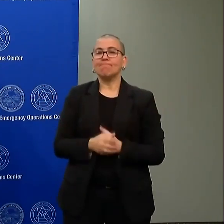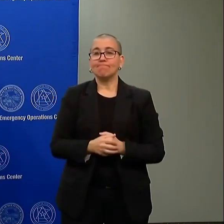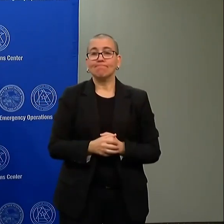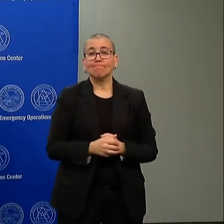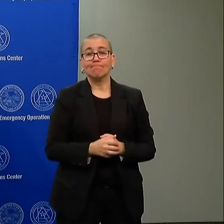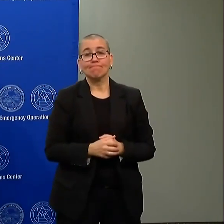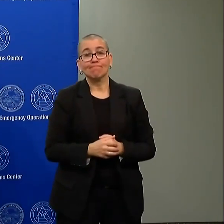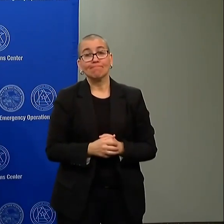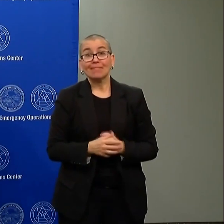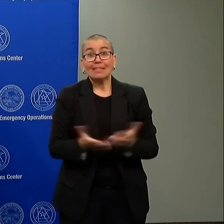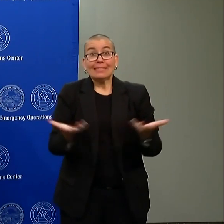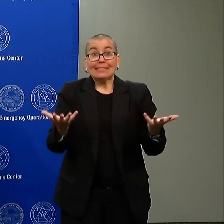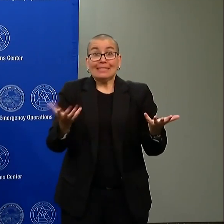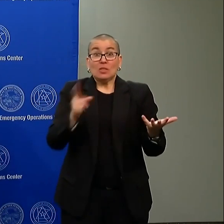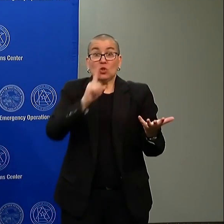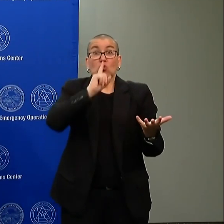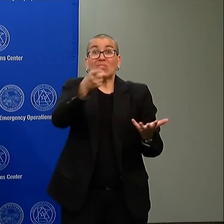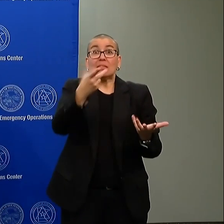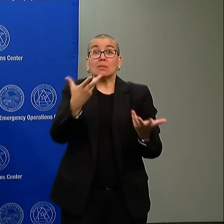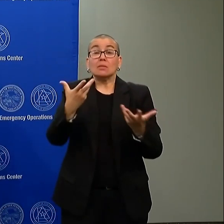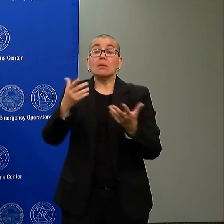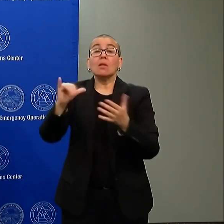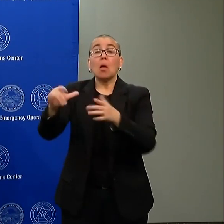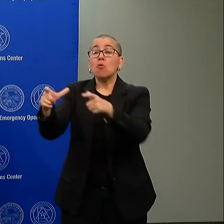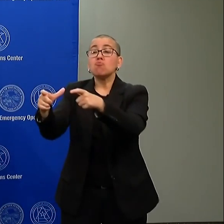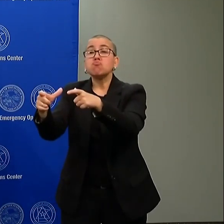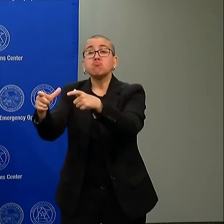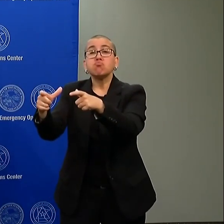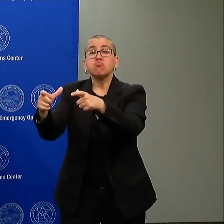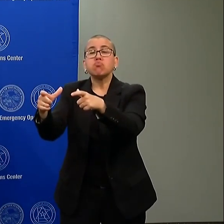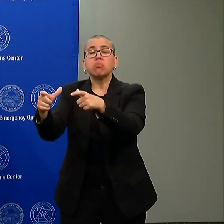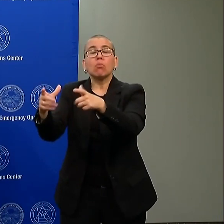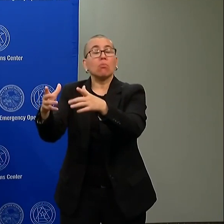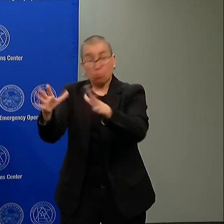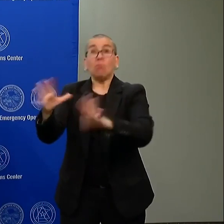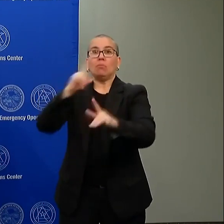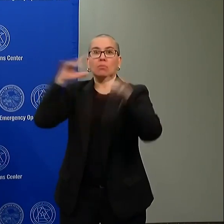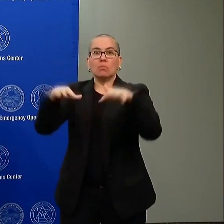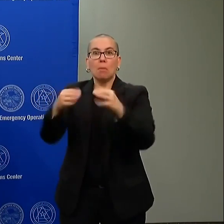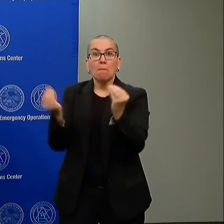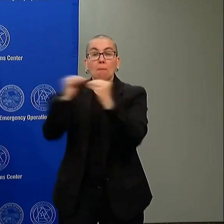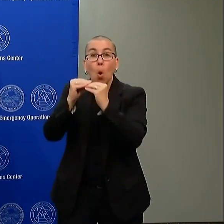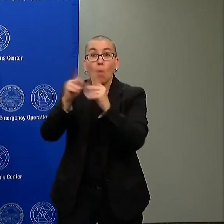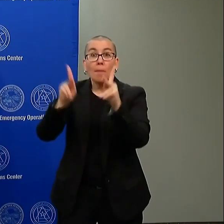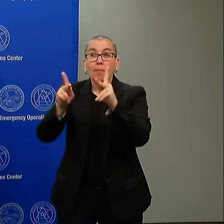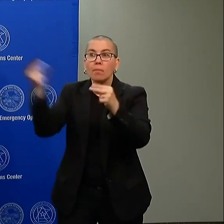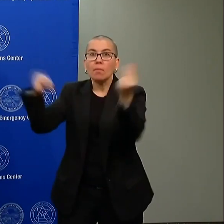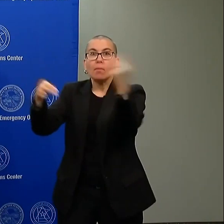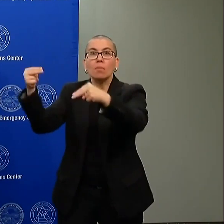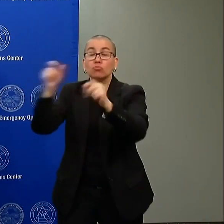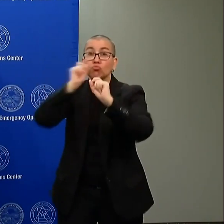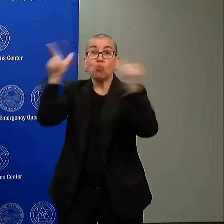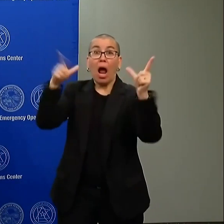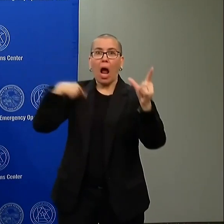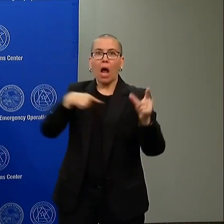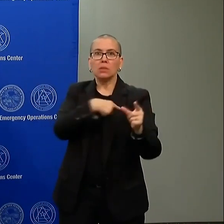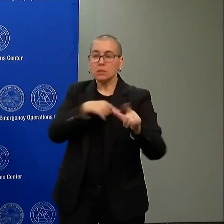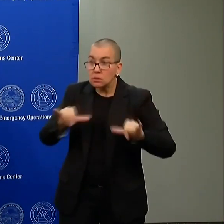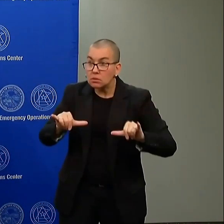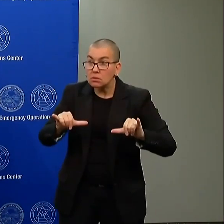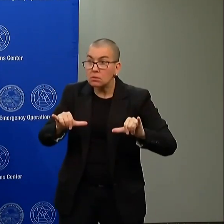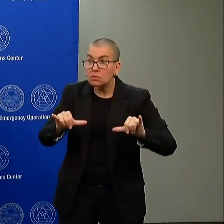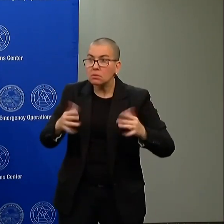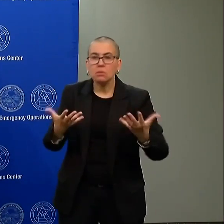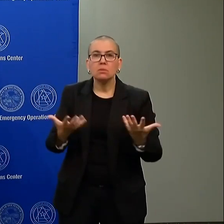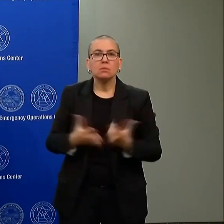like no time in the 90 year history of that. That's how big this was. One of the things about a curfew is much like I continue to